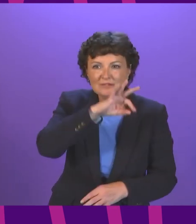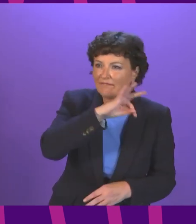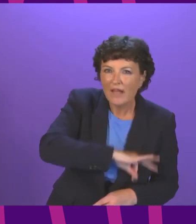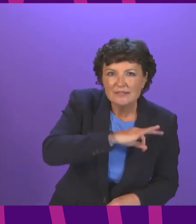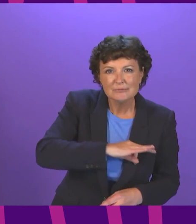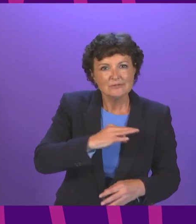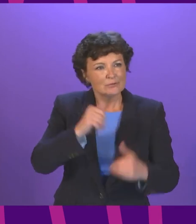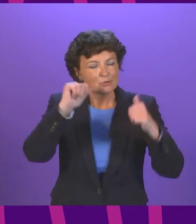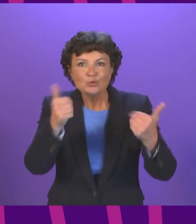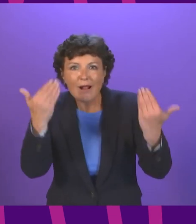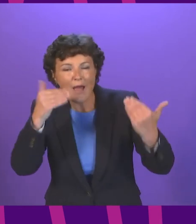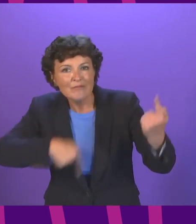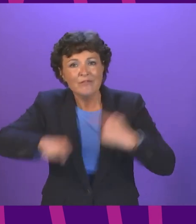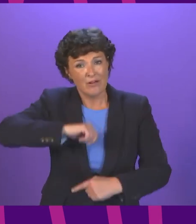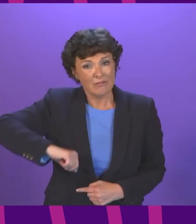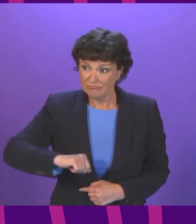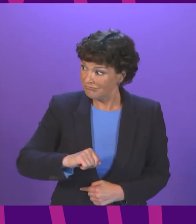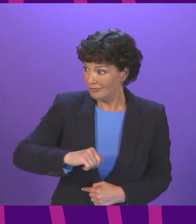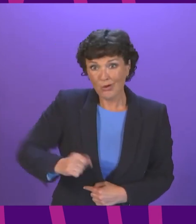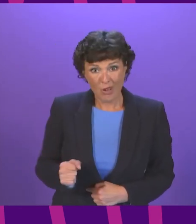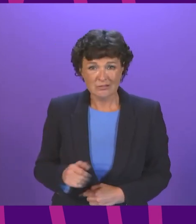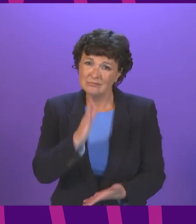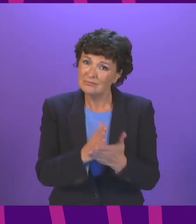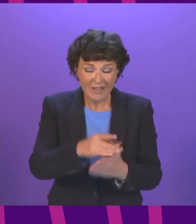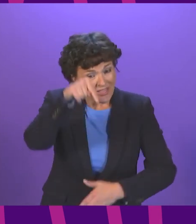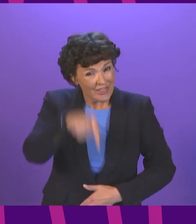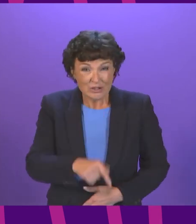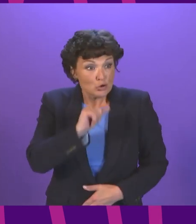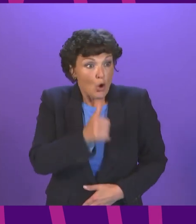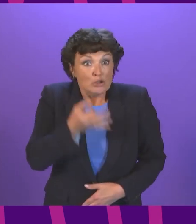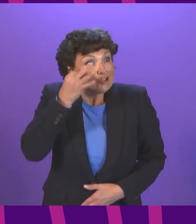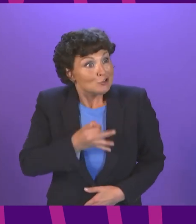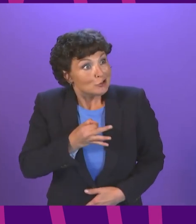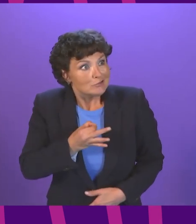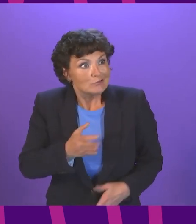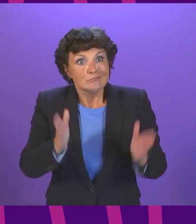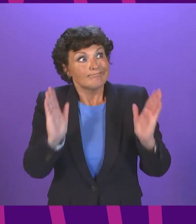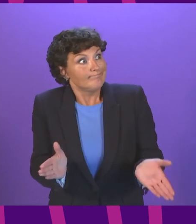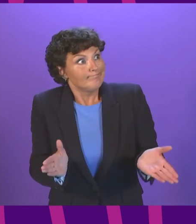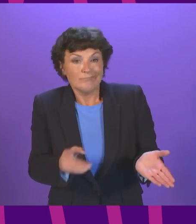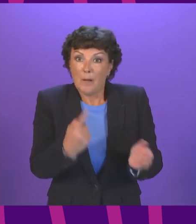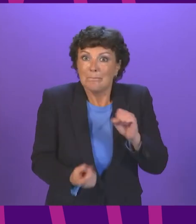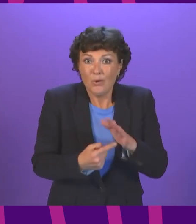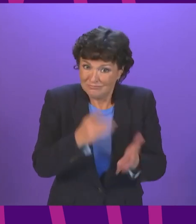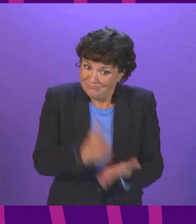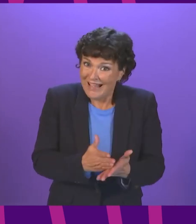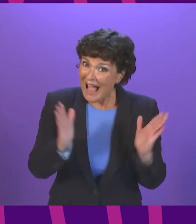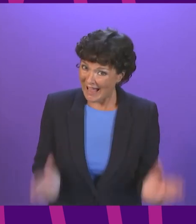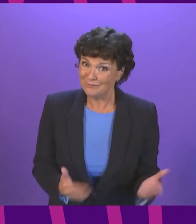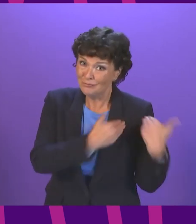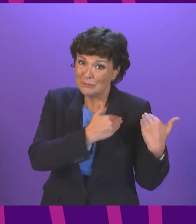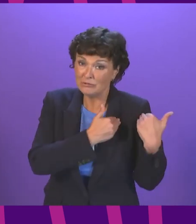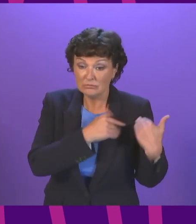is both a moral and an economic imperative In less than two months Glasgow will host COP26